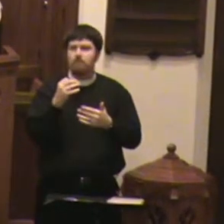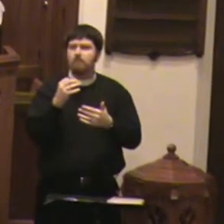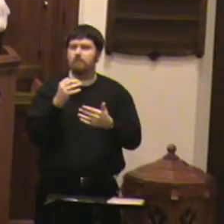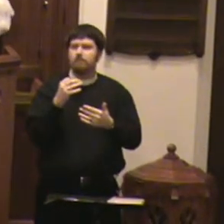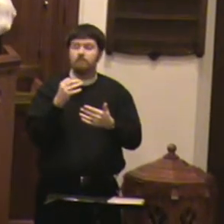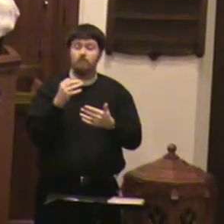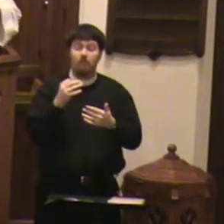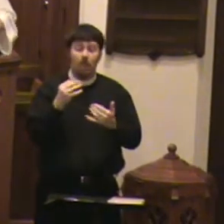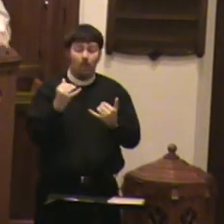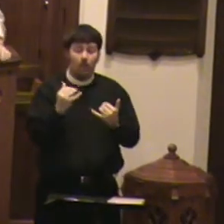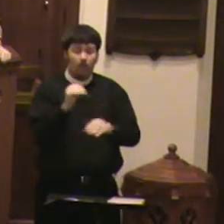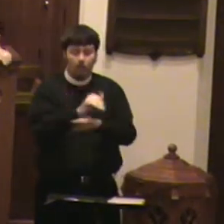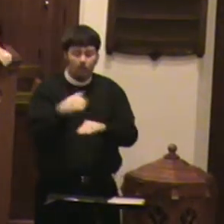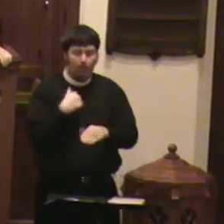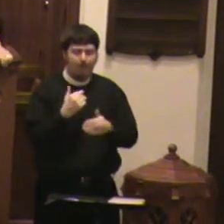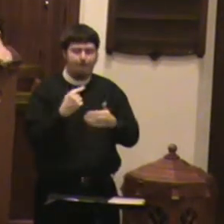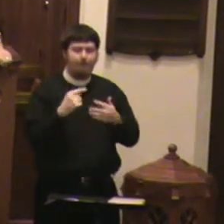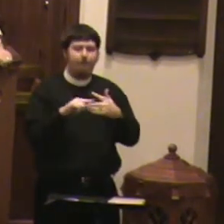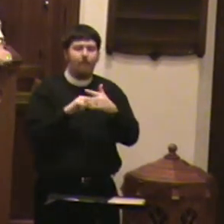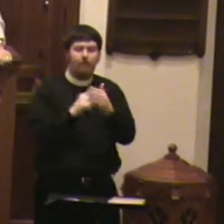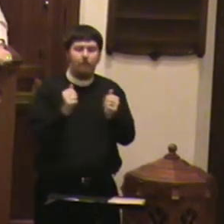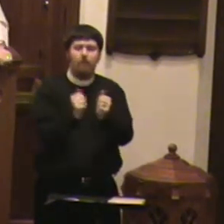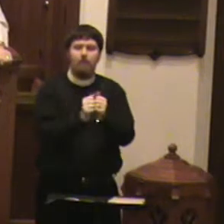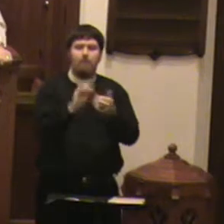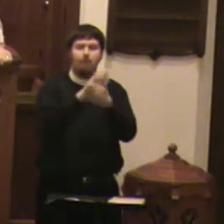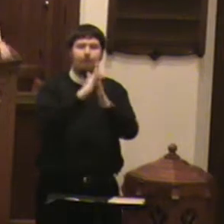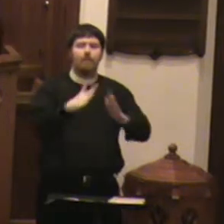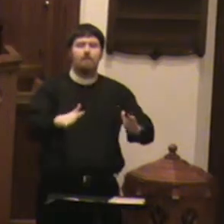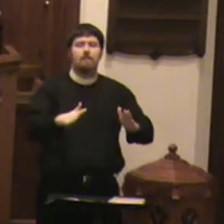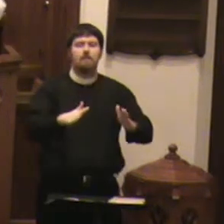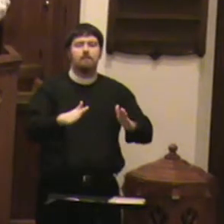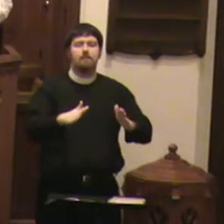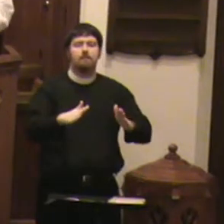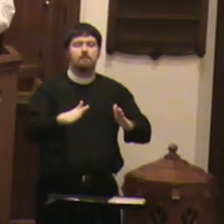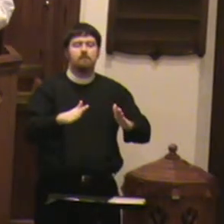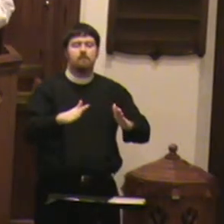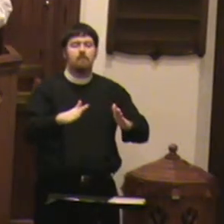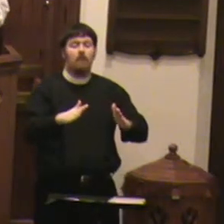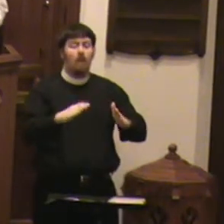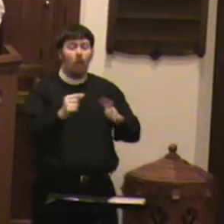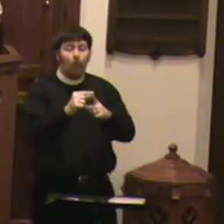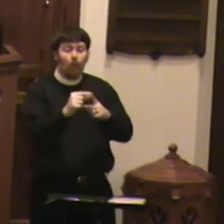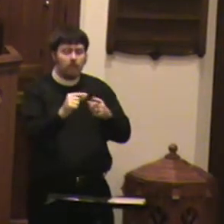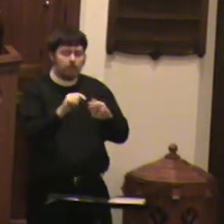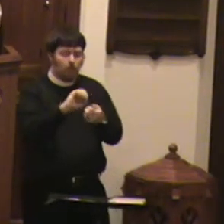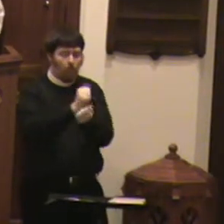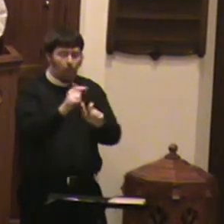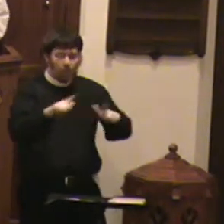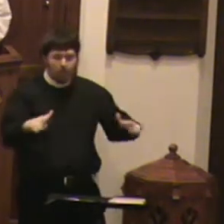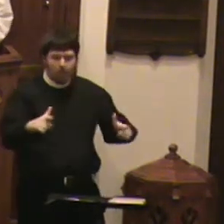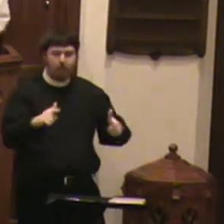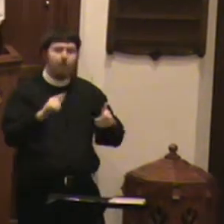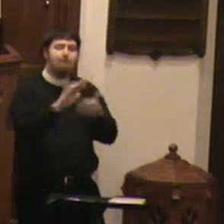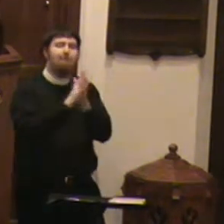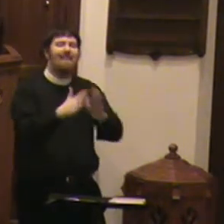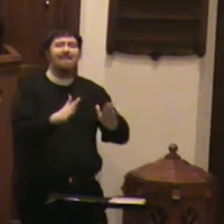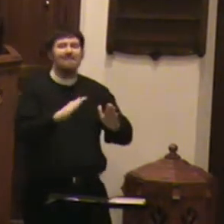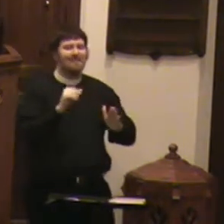we're going to begin with peace. The word that is translated peace does not necessarily